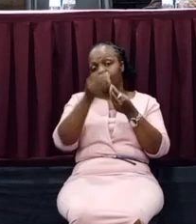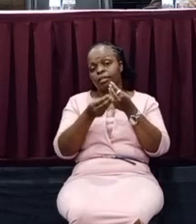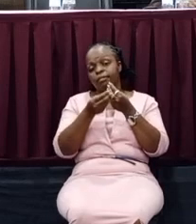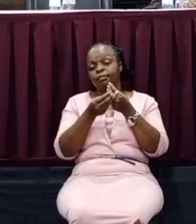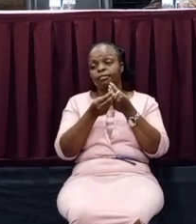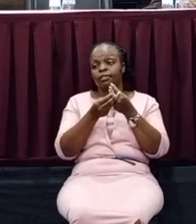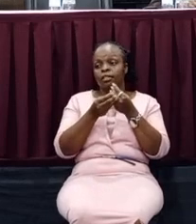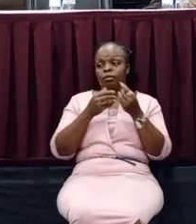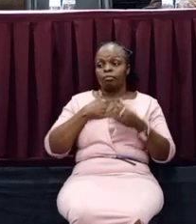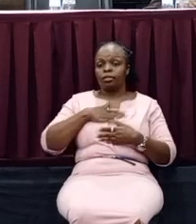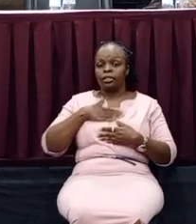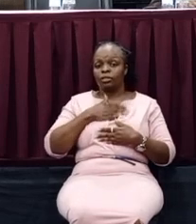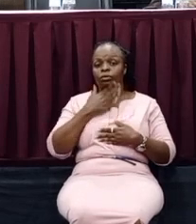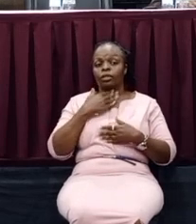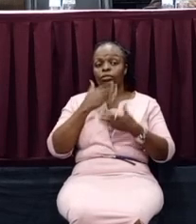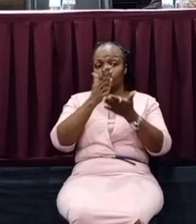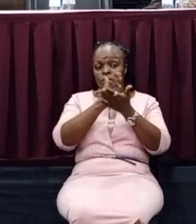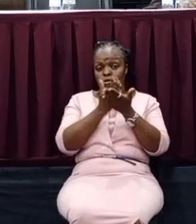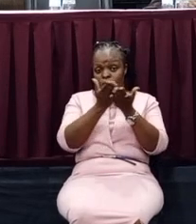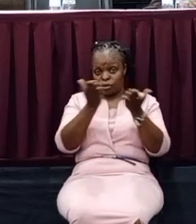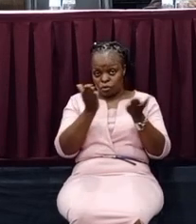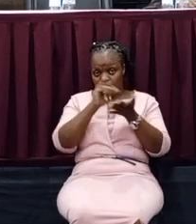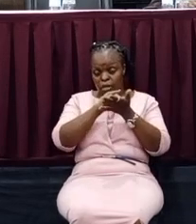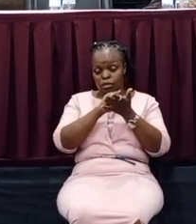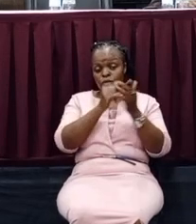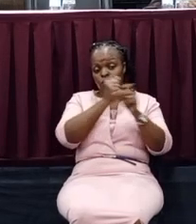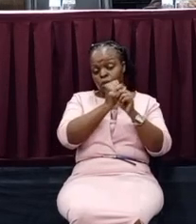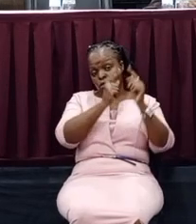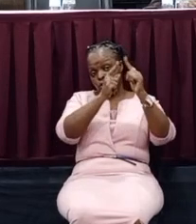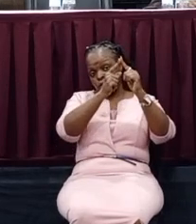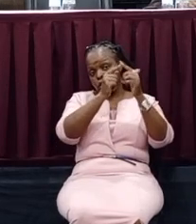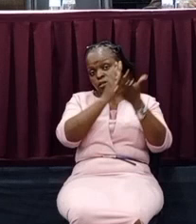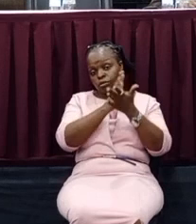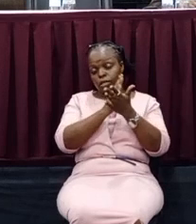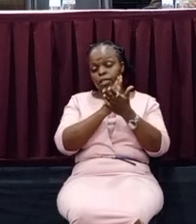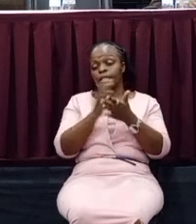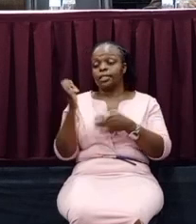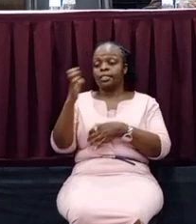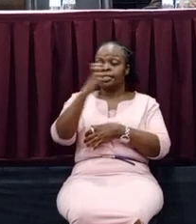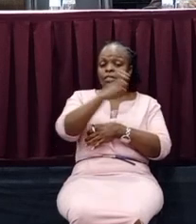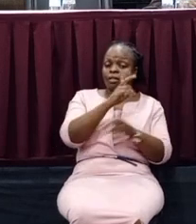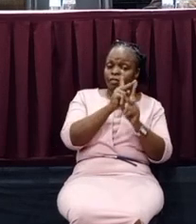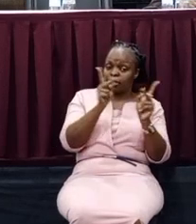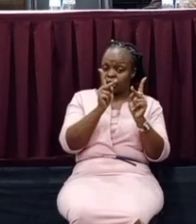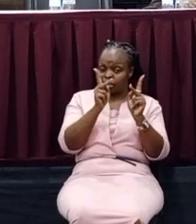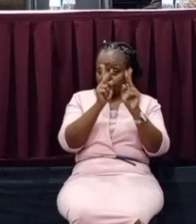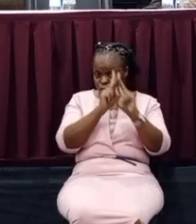We are going to be peaceful and there is adequate security